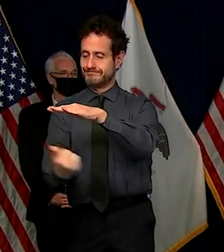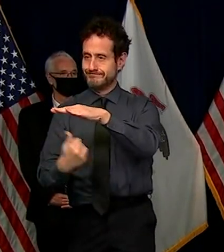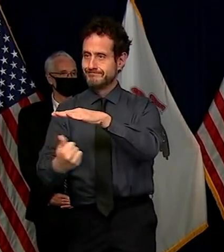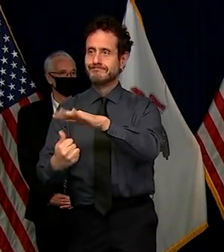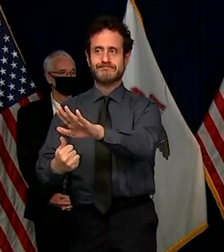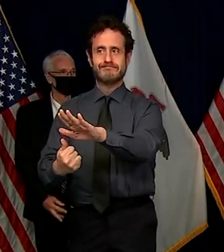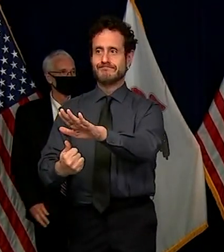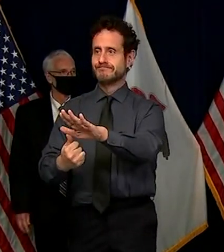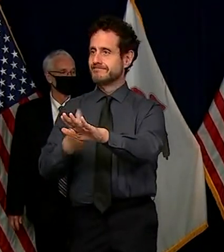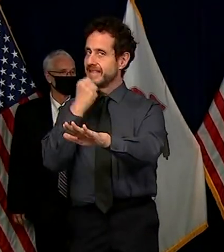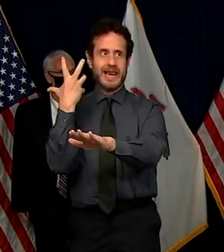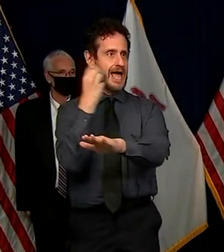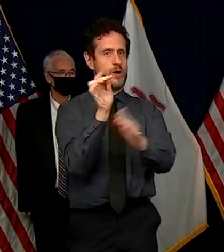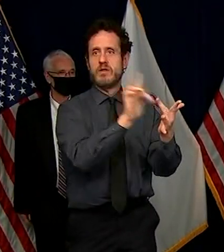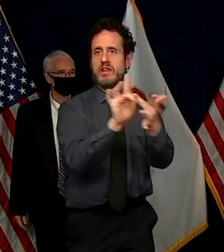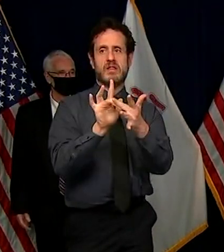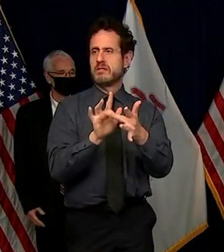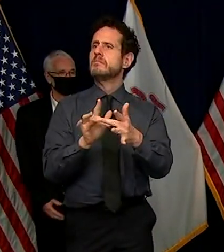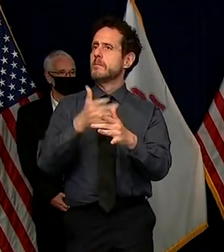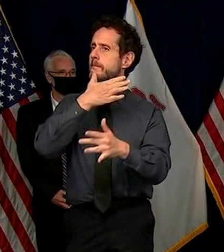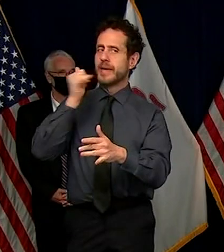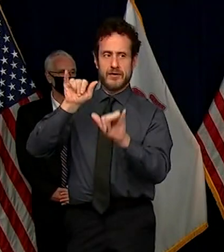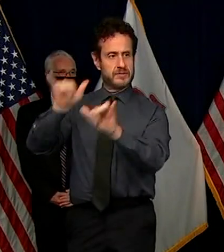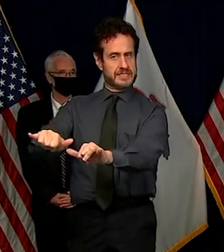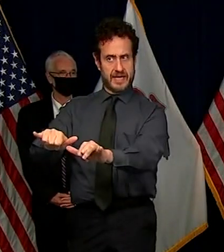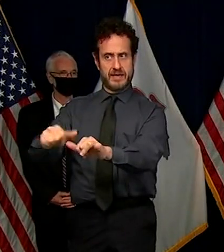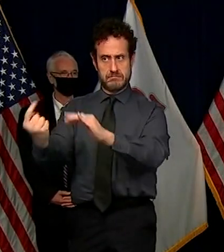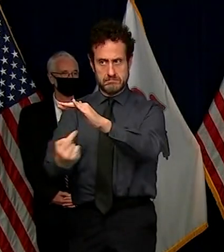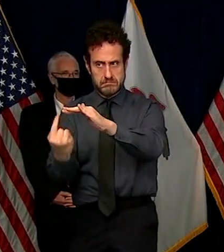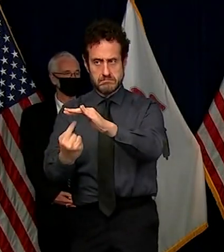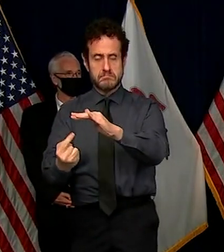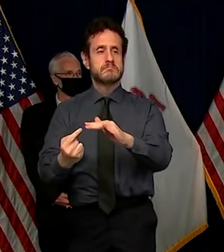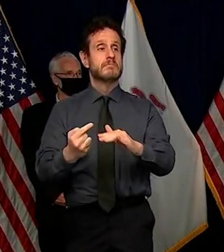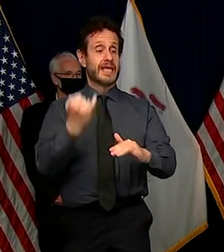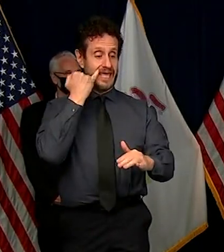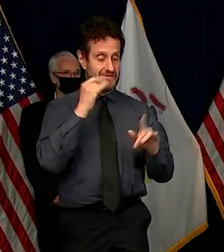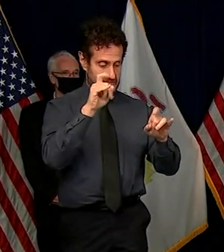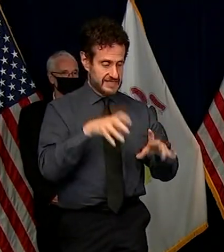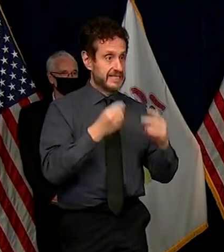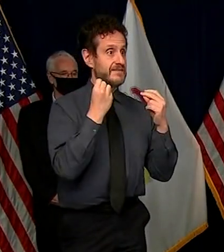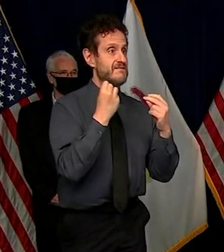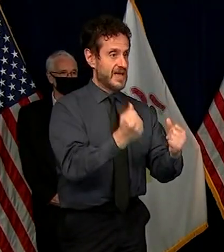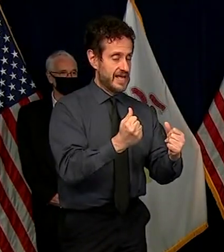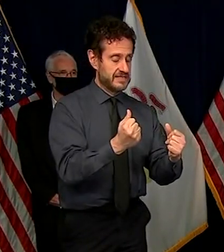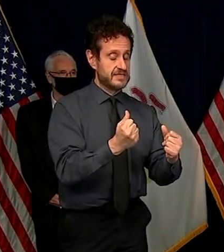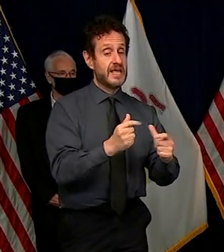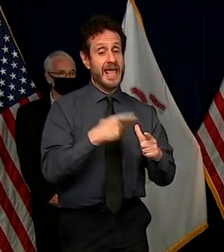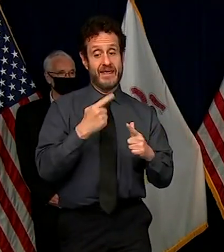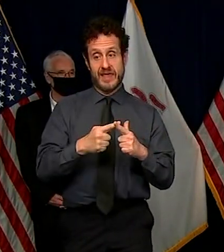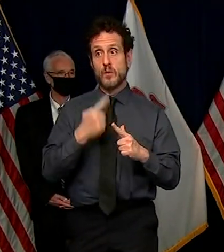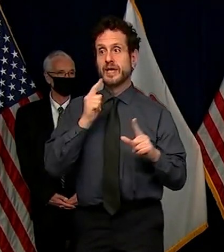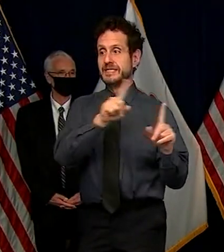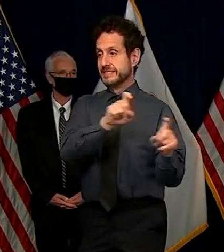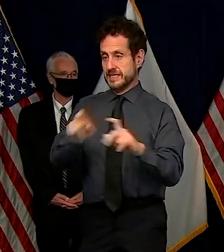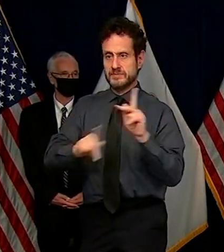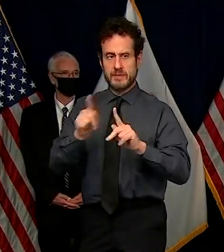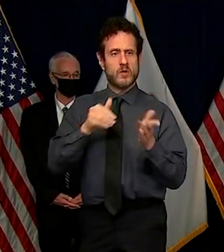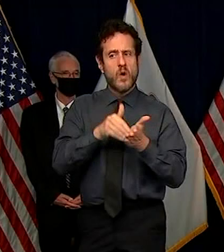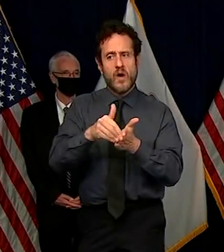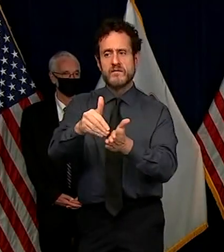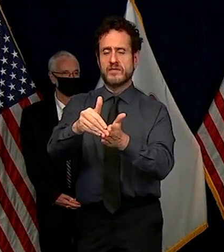can do a fast test, and we can do it frequently, finally, the numbers tip and suggest we can